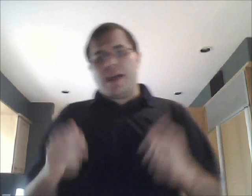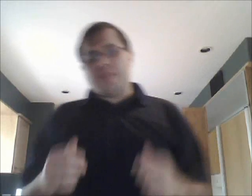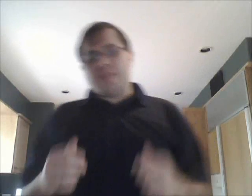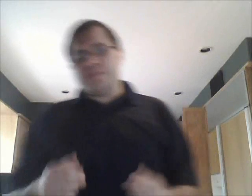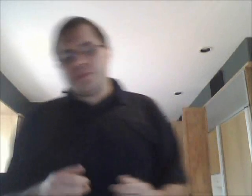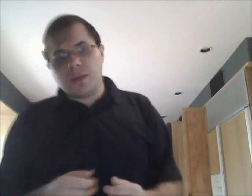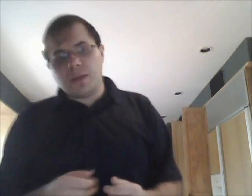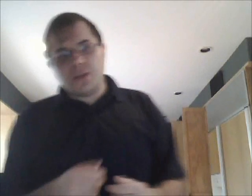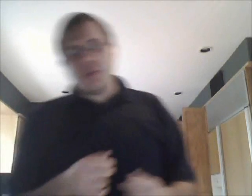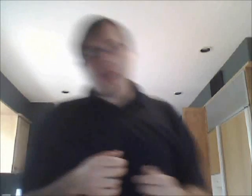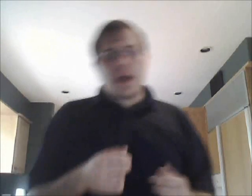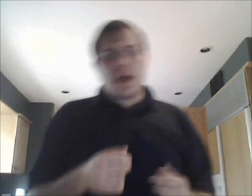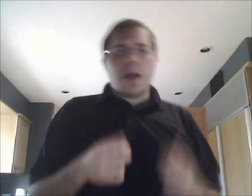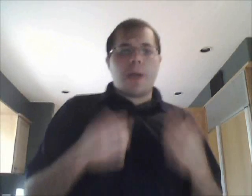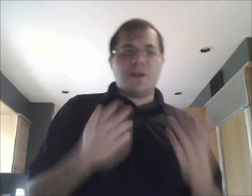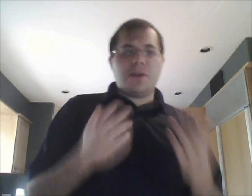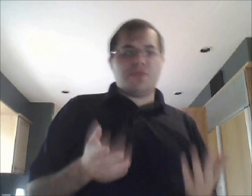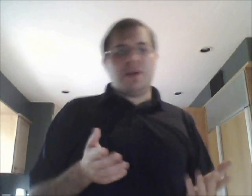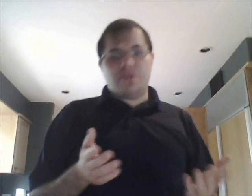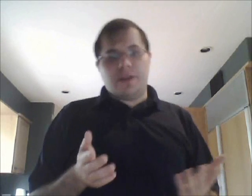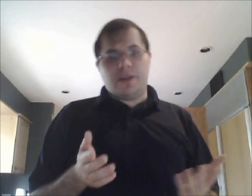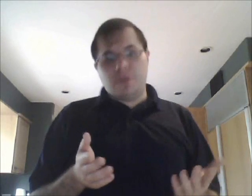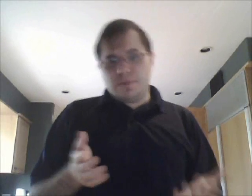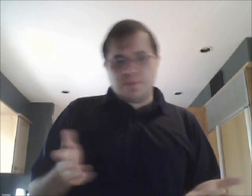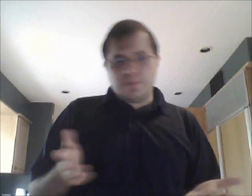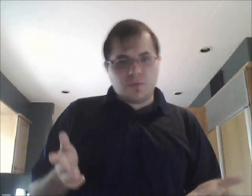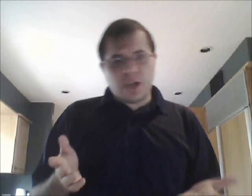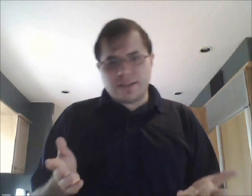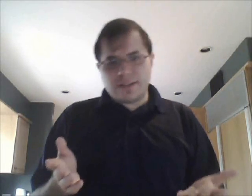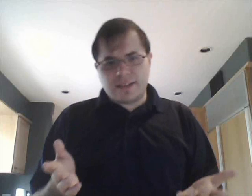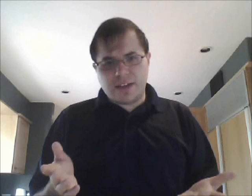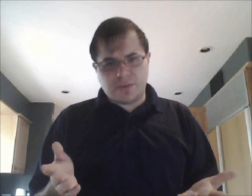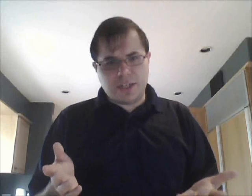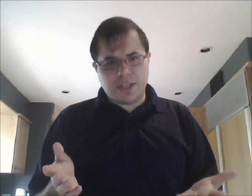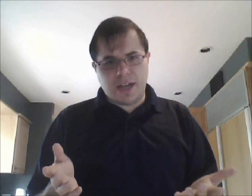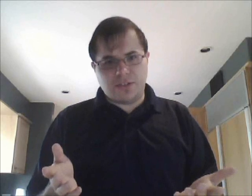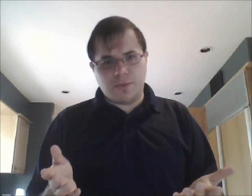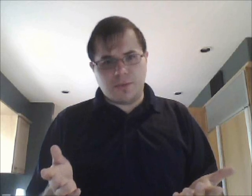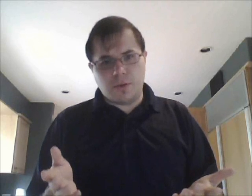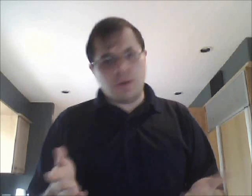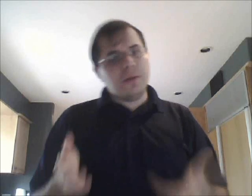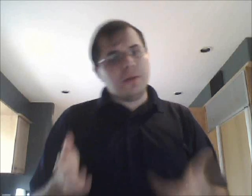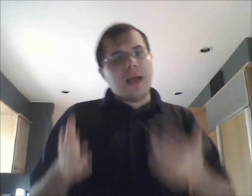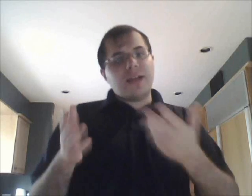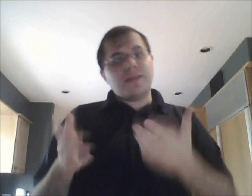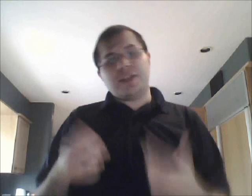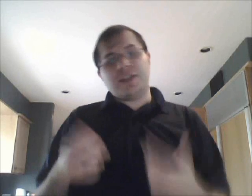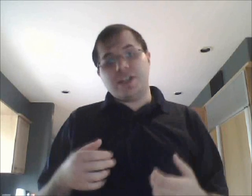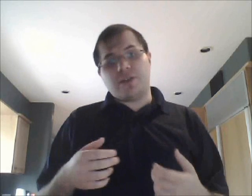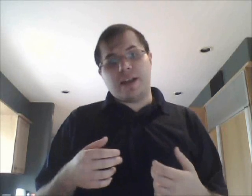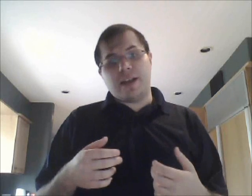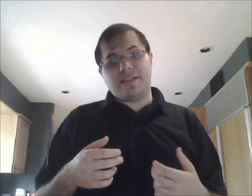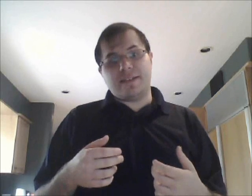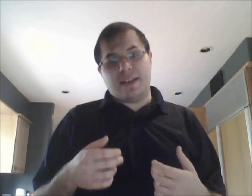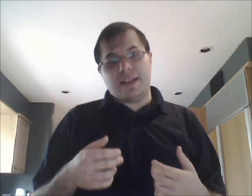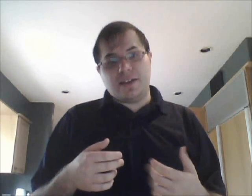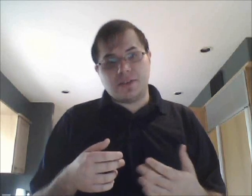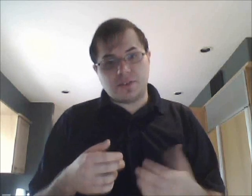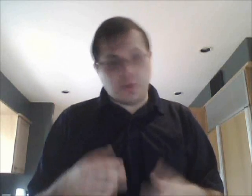so I bet you're wondering well why is this Dennis Ritchie guy so important well as I mentioned he created C so